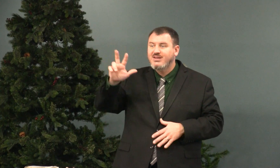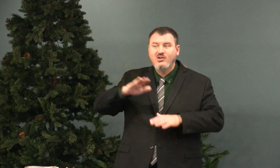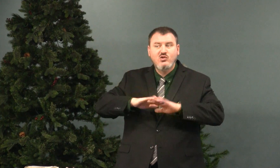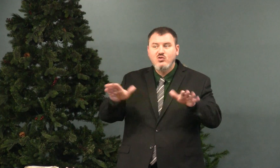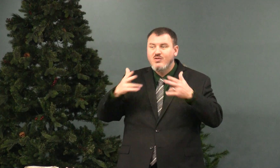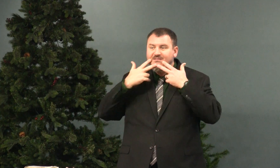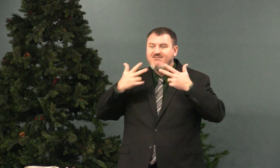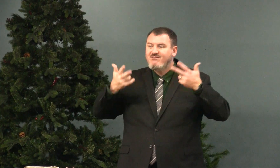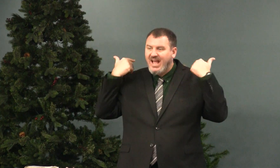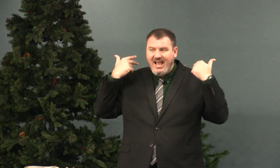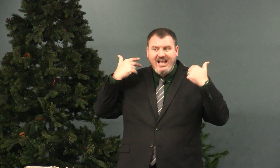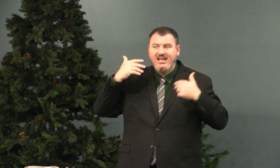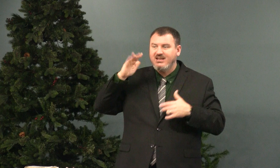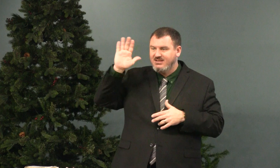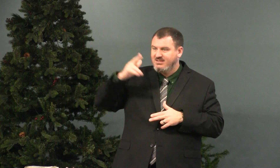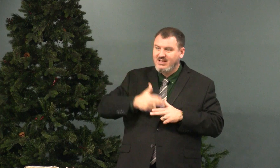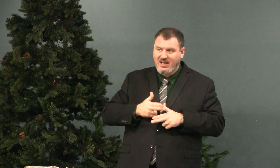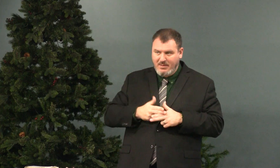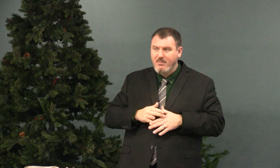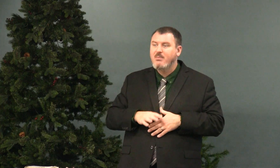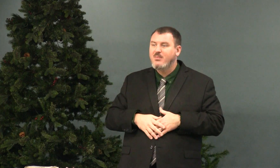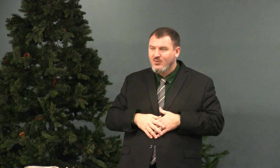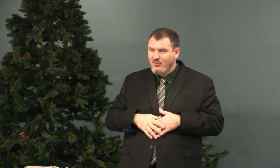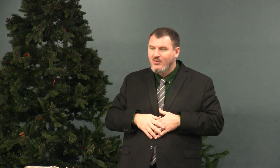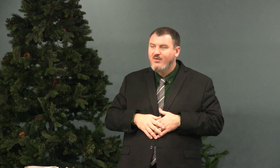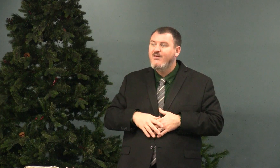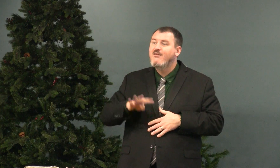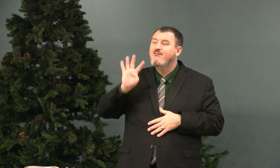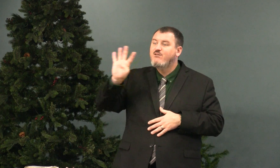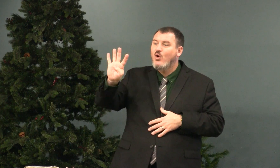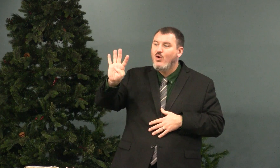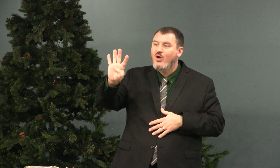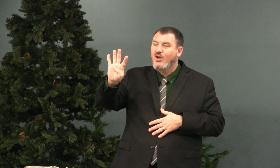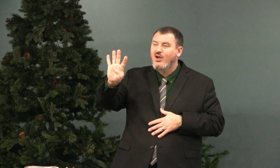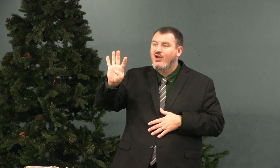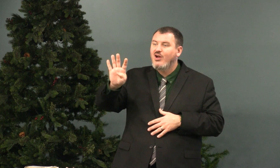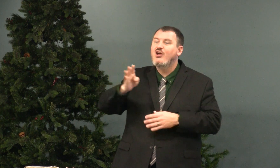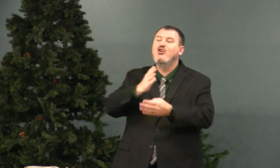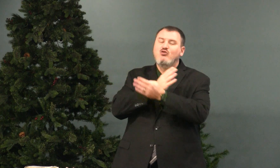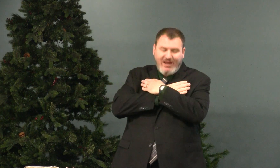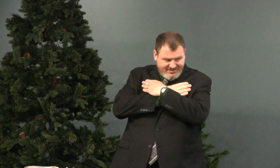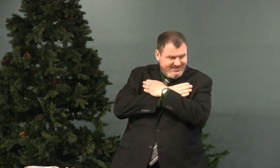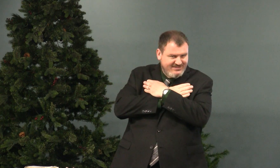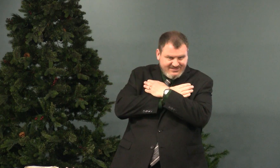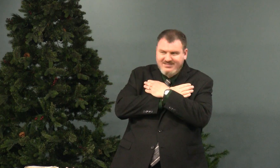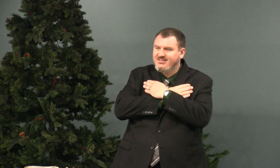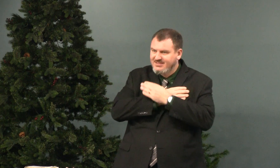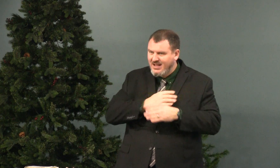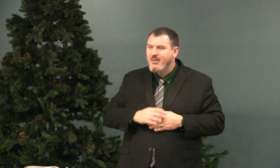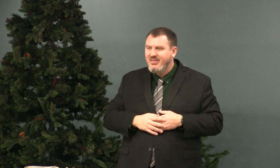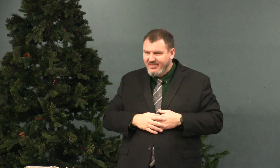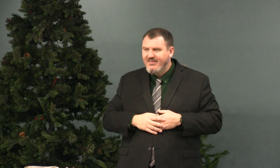Third, don't take God's name in vain. Fourth, rest on the Sabbath day.